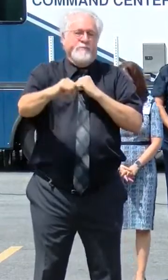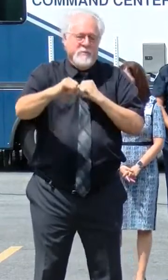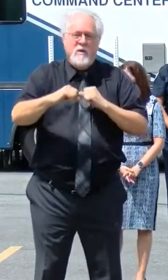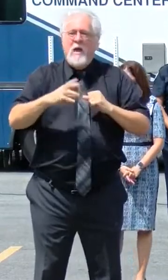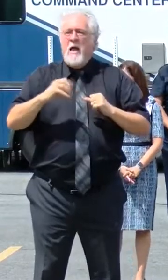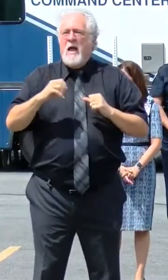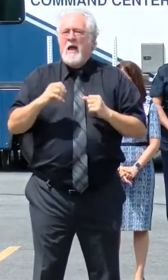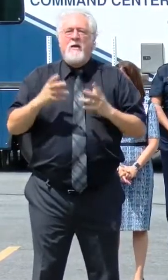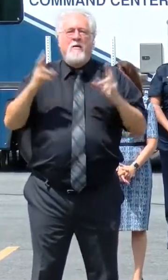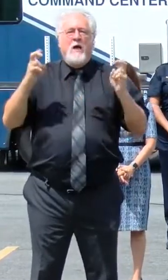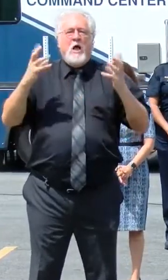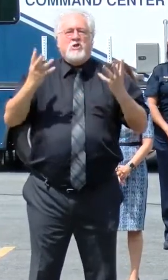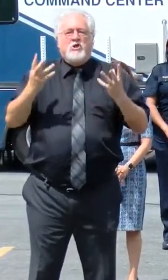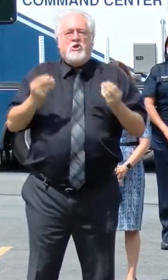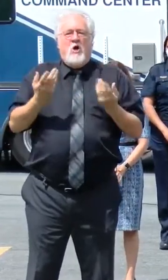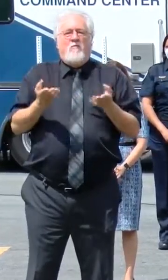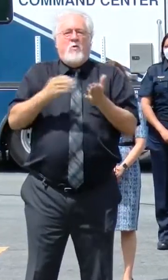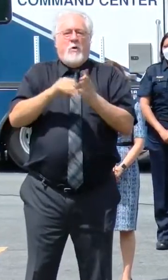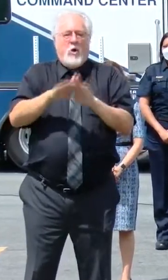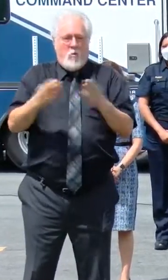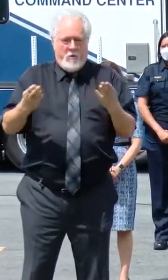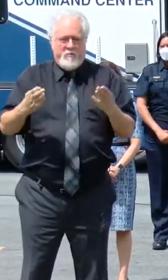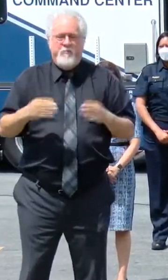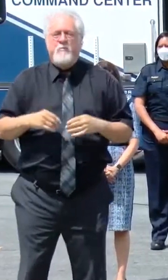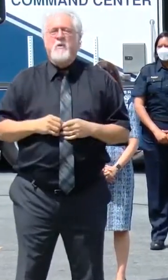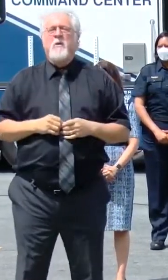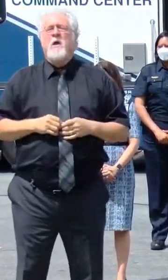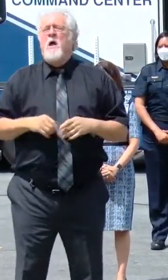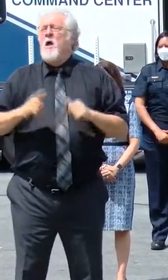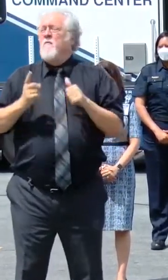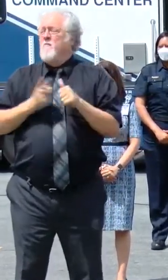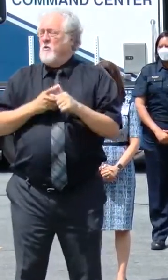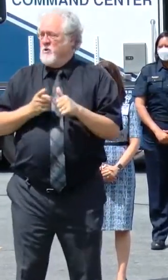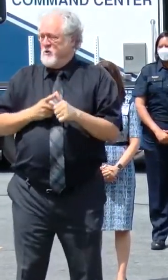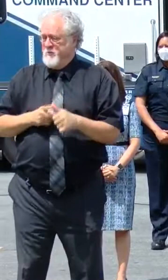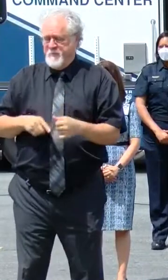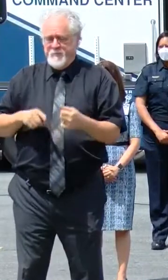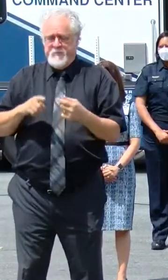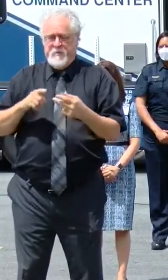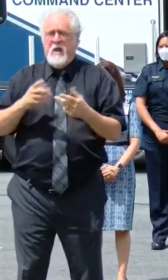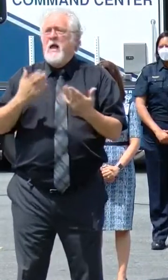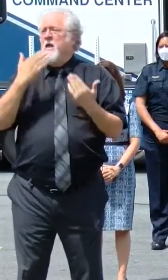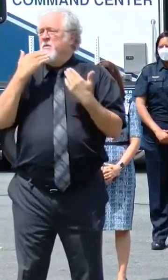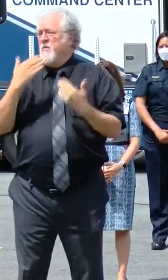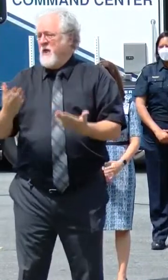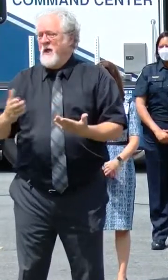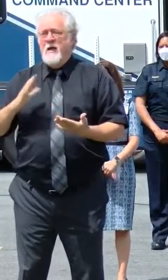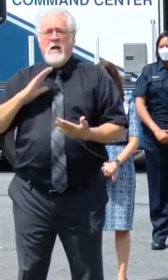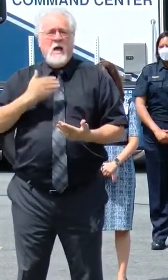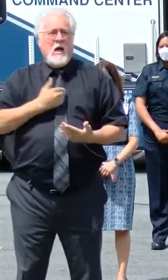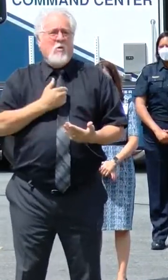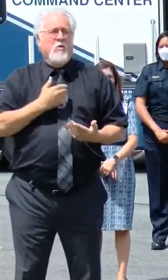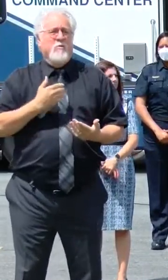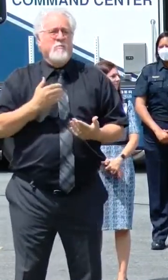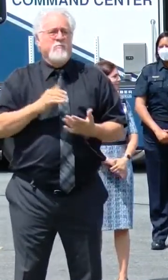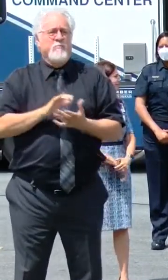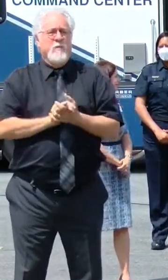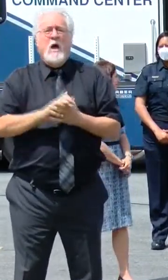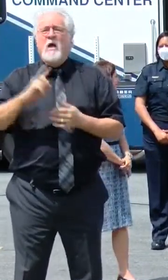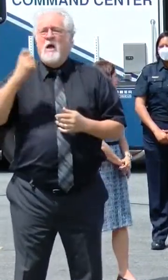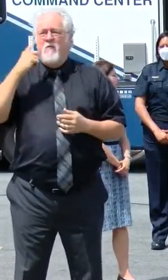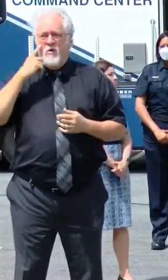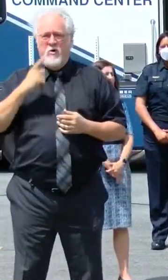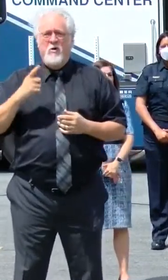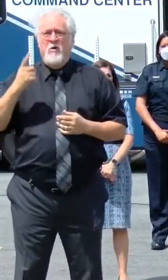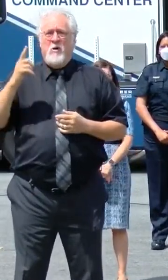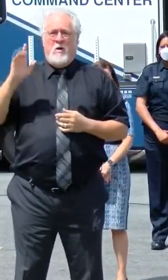a soft reopening. So let me just address that. First of all, I want to thank our governor